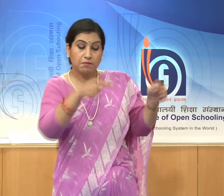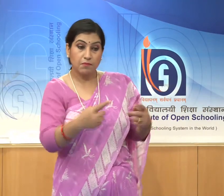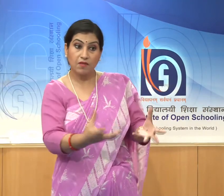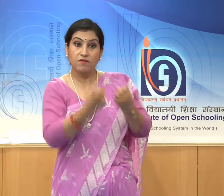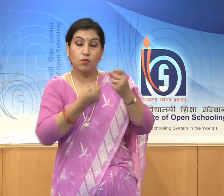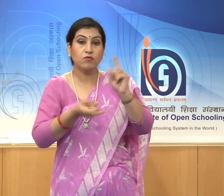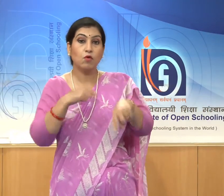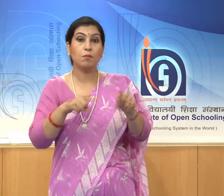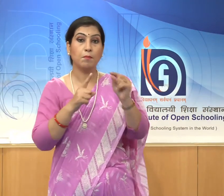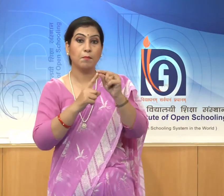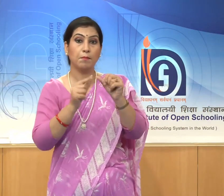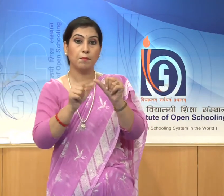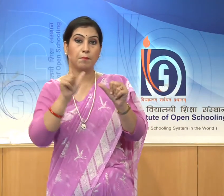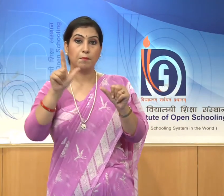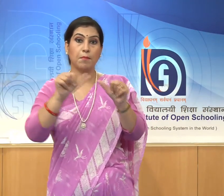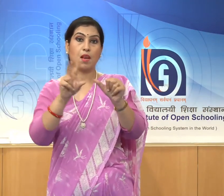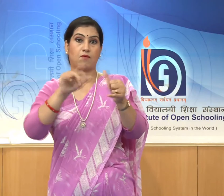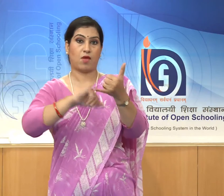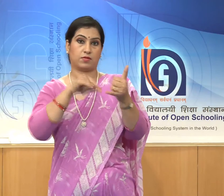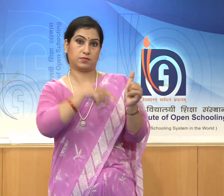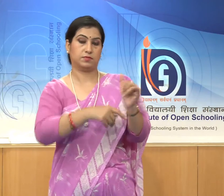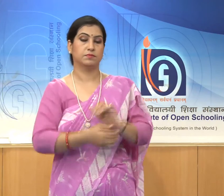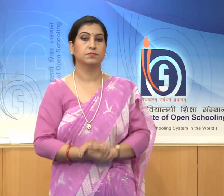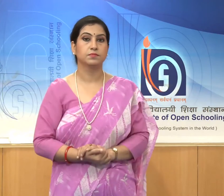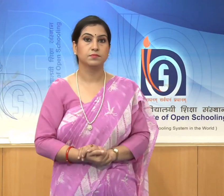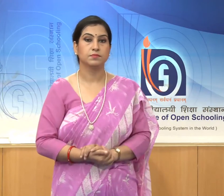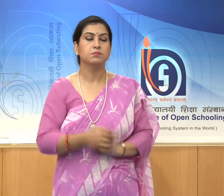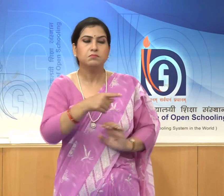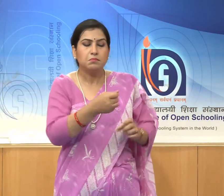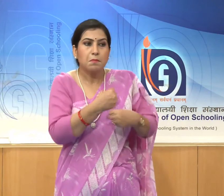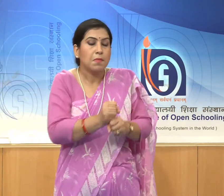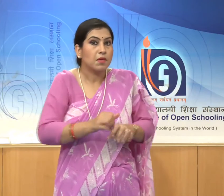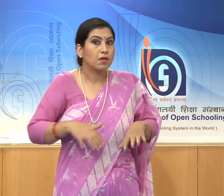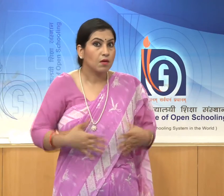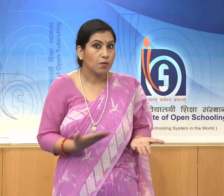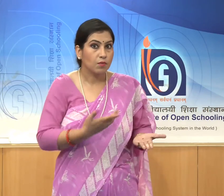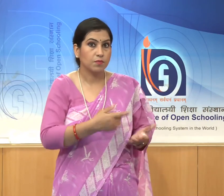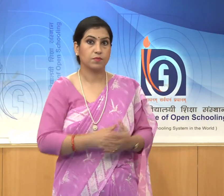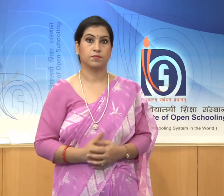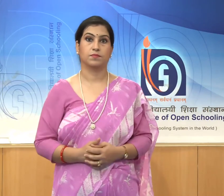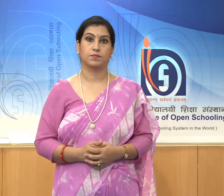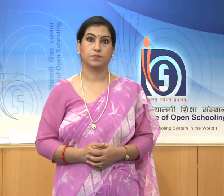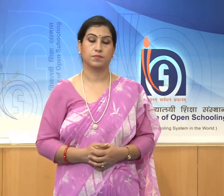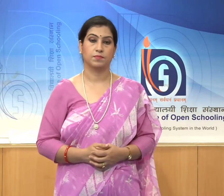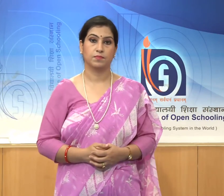consist of cave temples